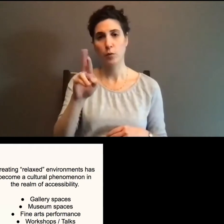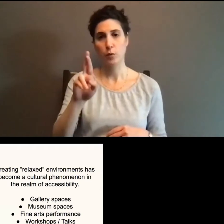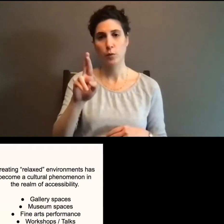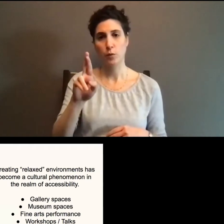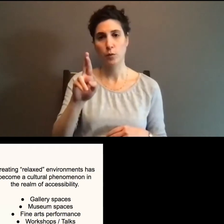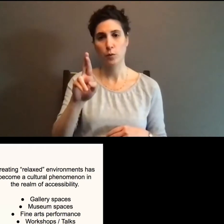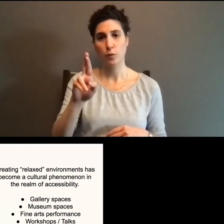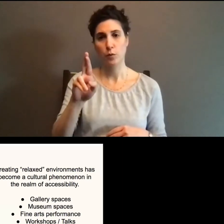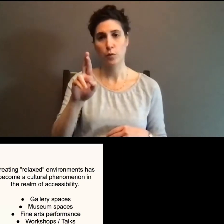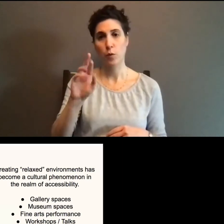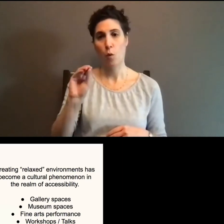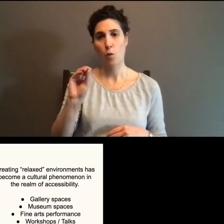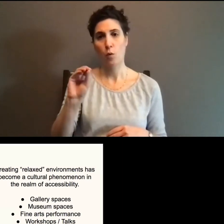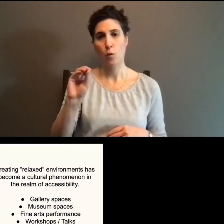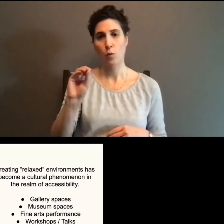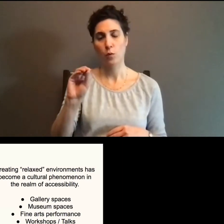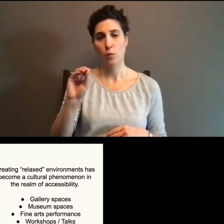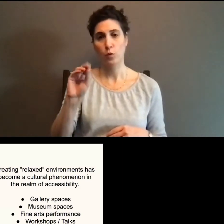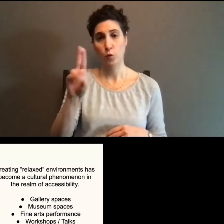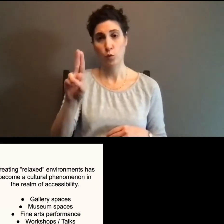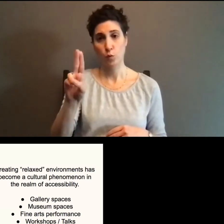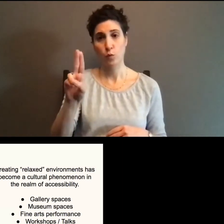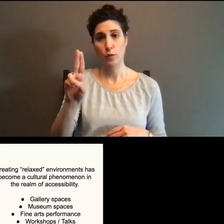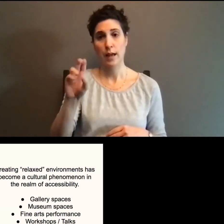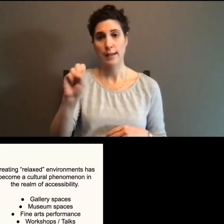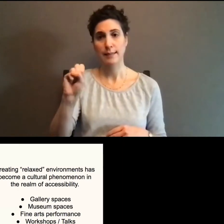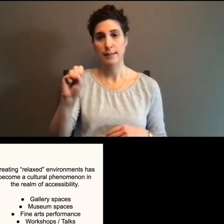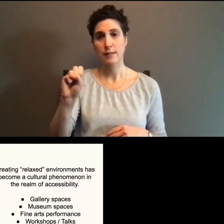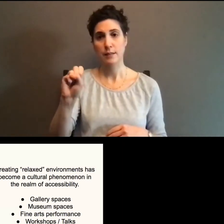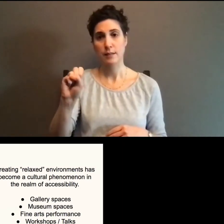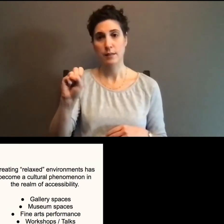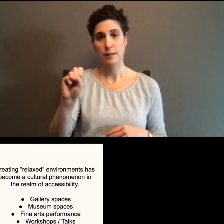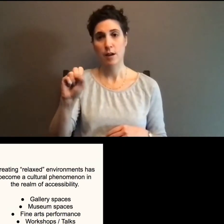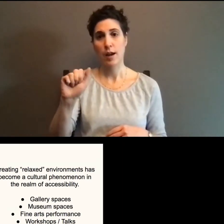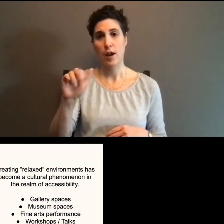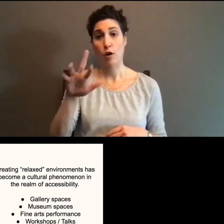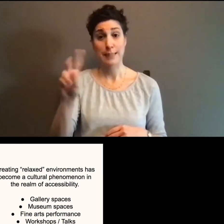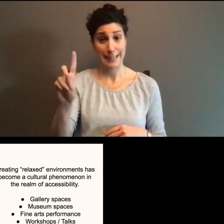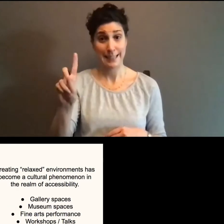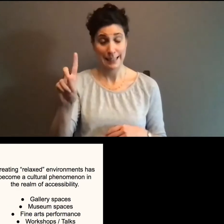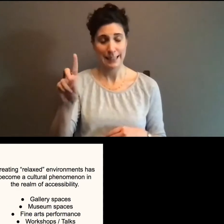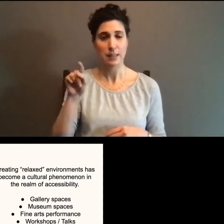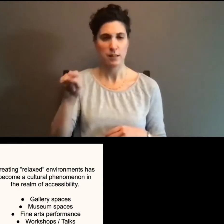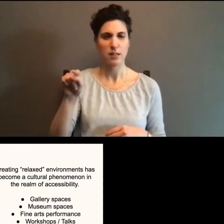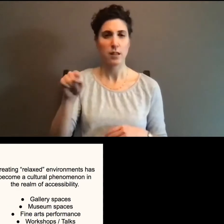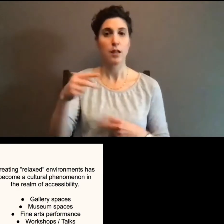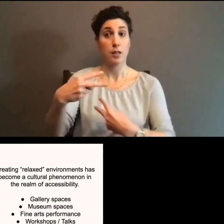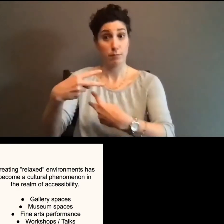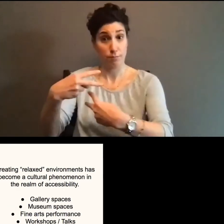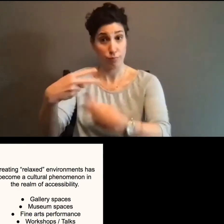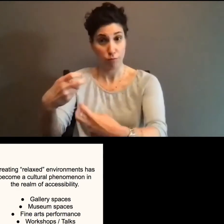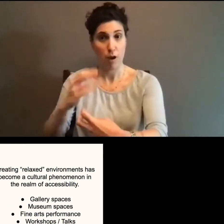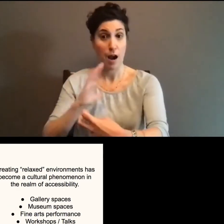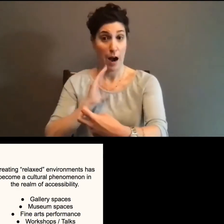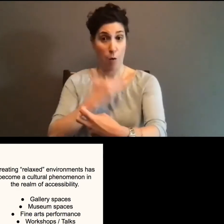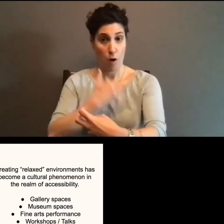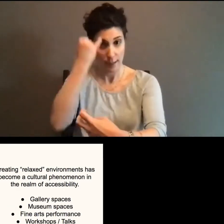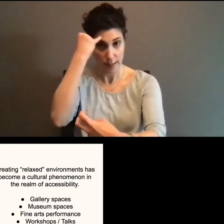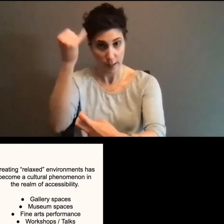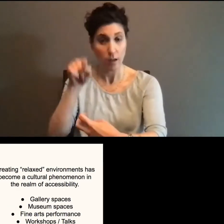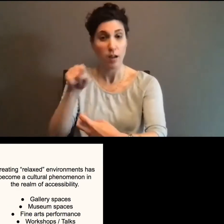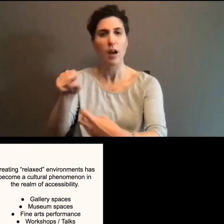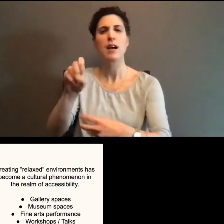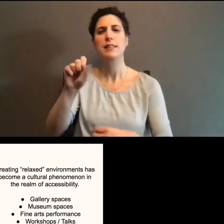-R-O-U-S-S-A-R-D. Um, who works over in